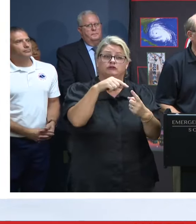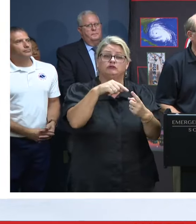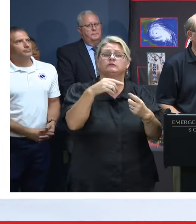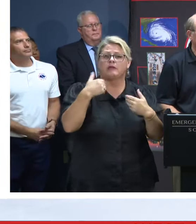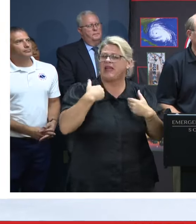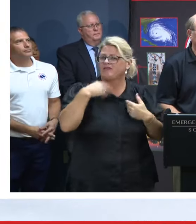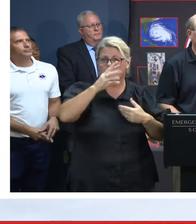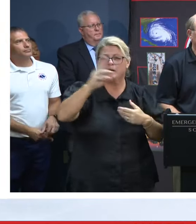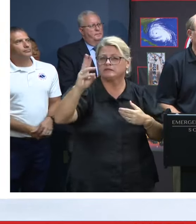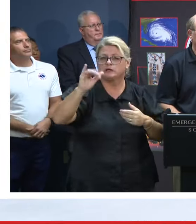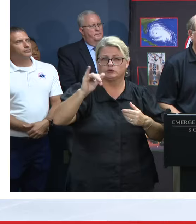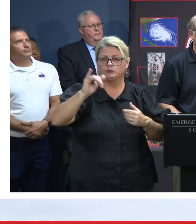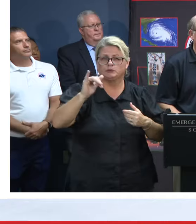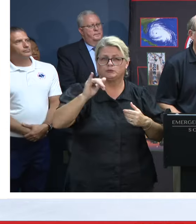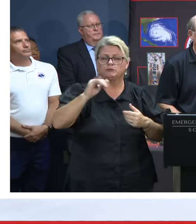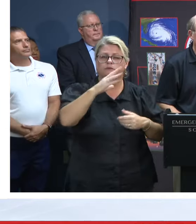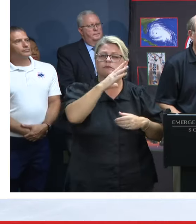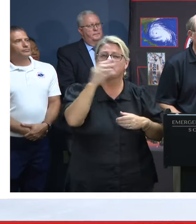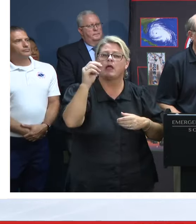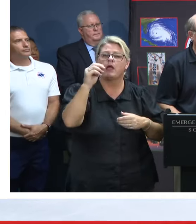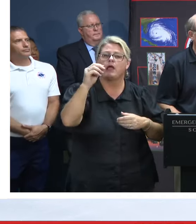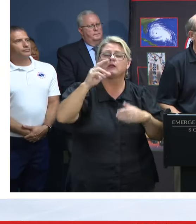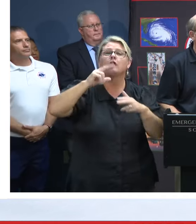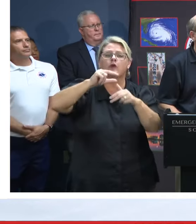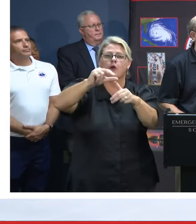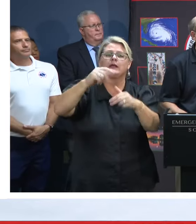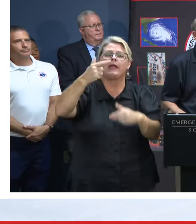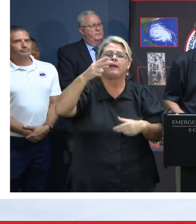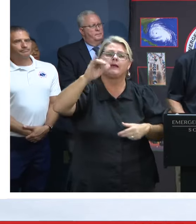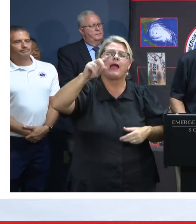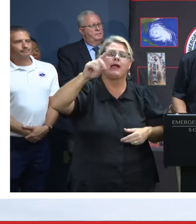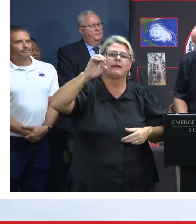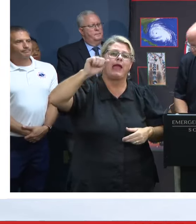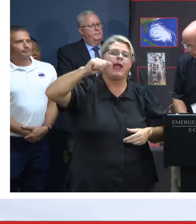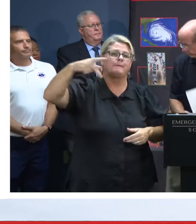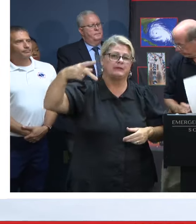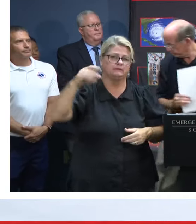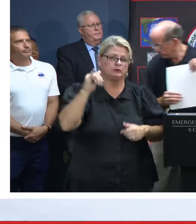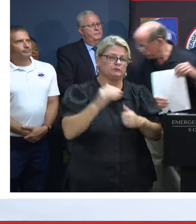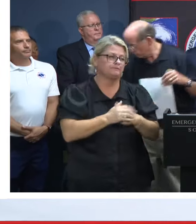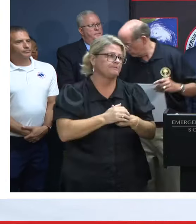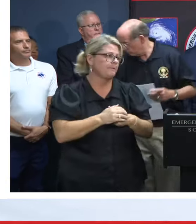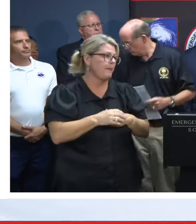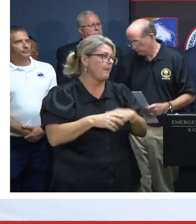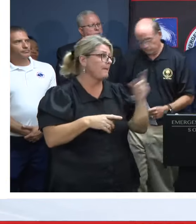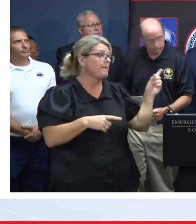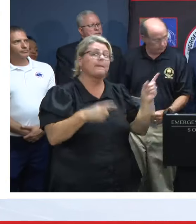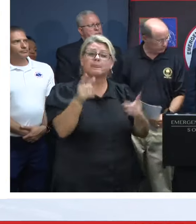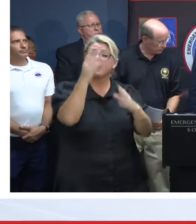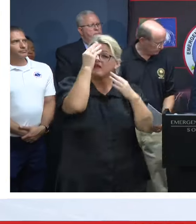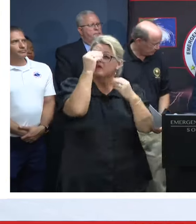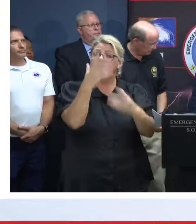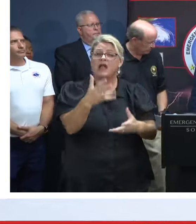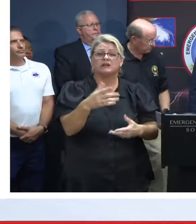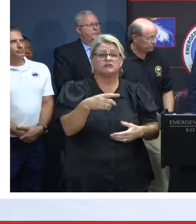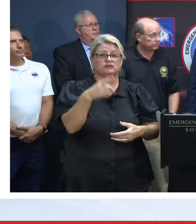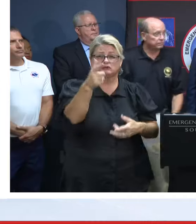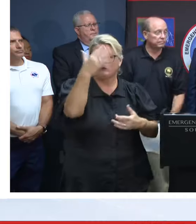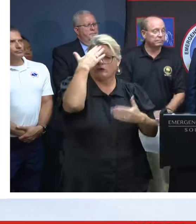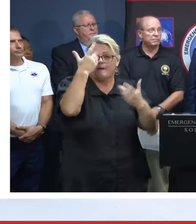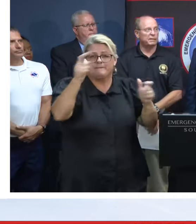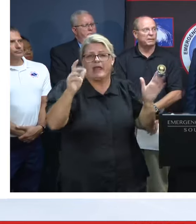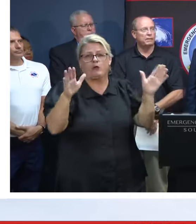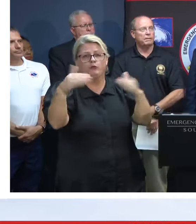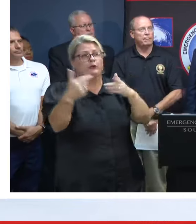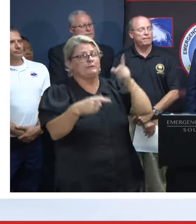our website and then also on the hurricane guide. And as far as information getting out, y'all have all been in the big room in there